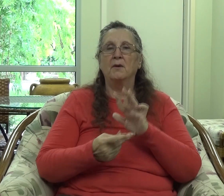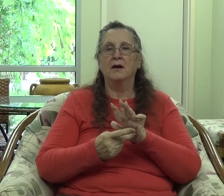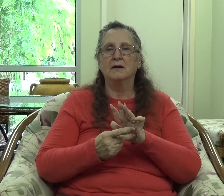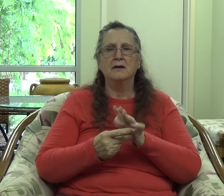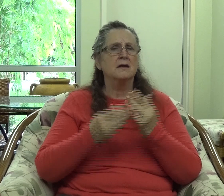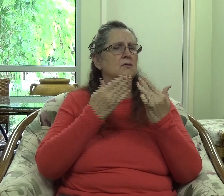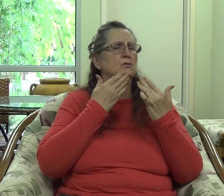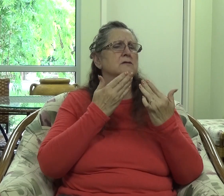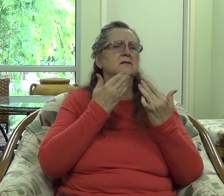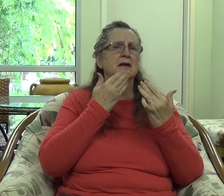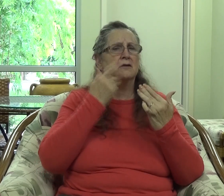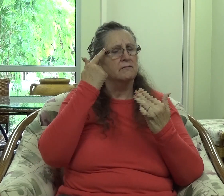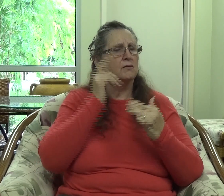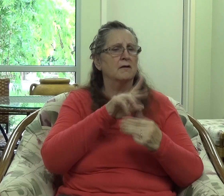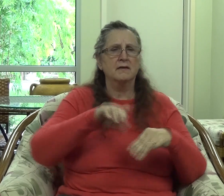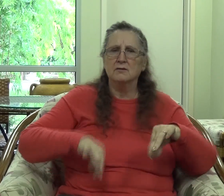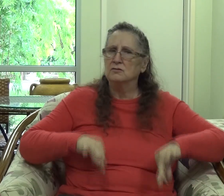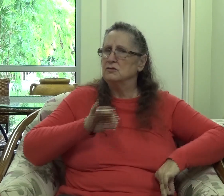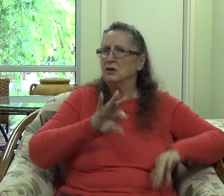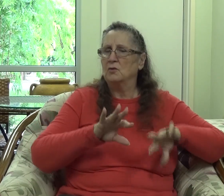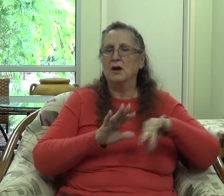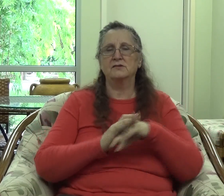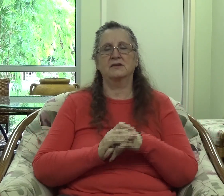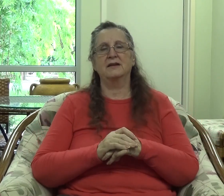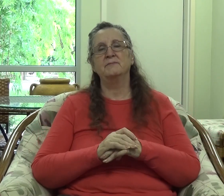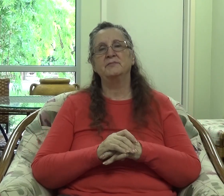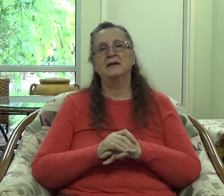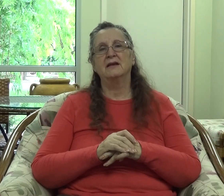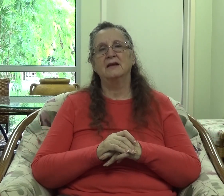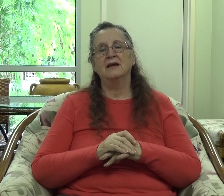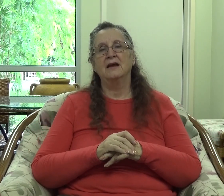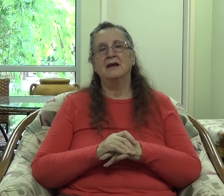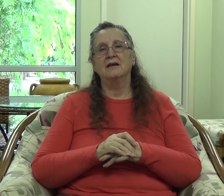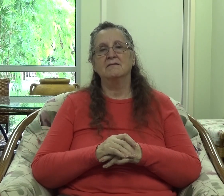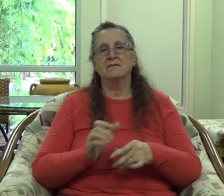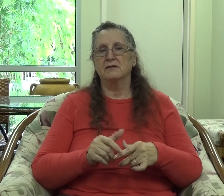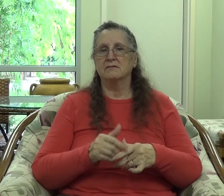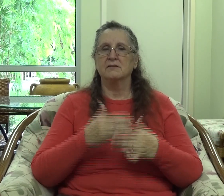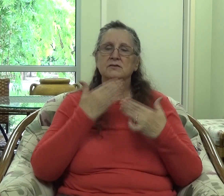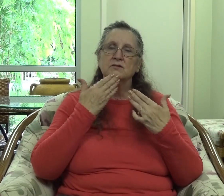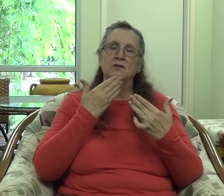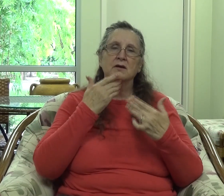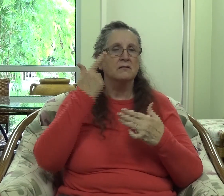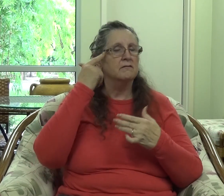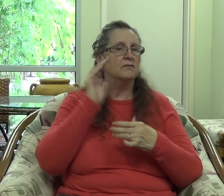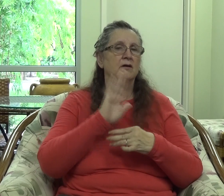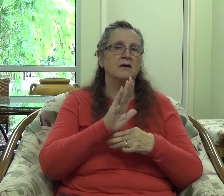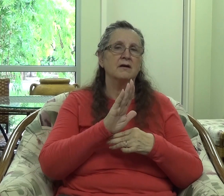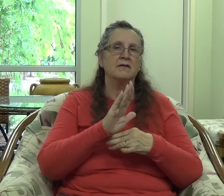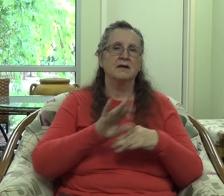for their generosity and he was very grateful for their very generous gift.